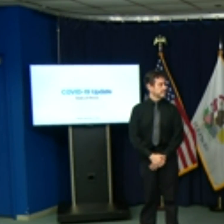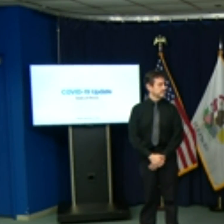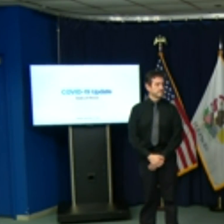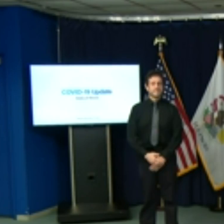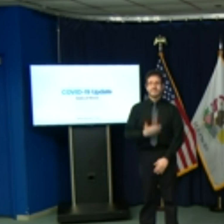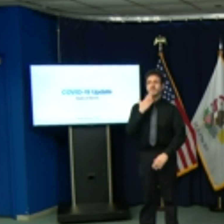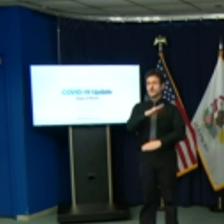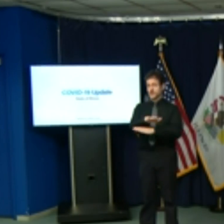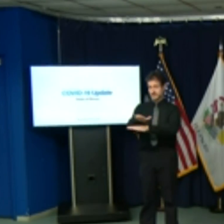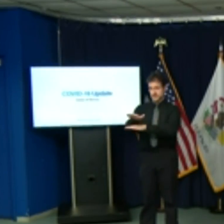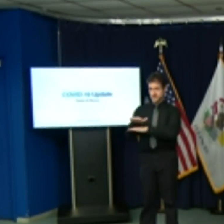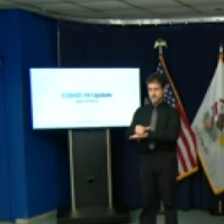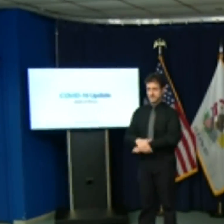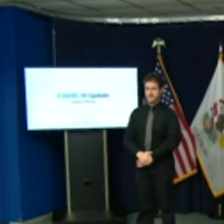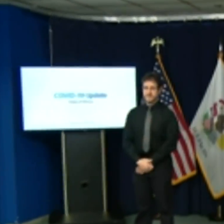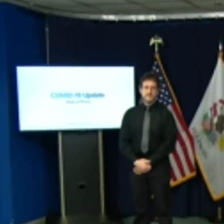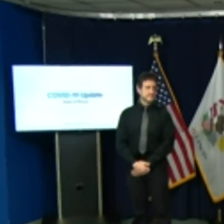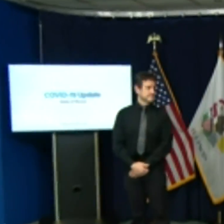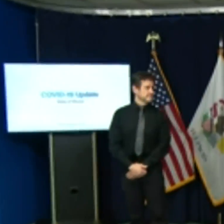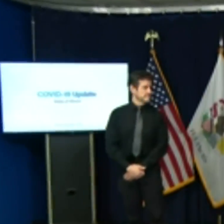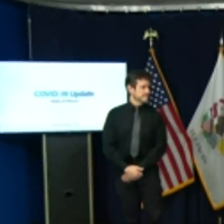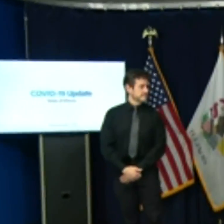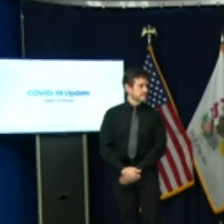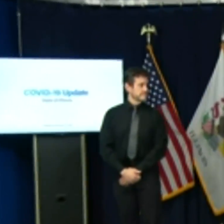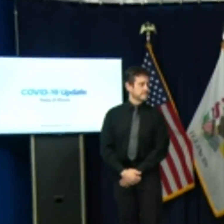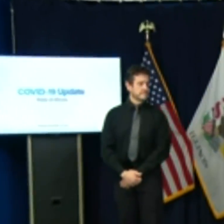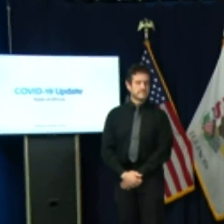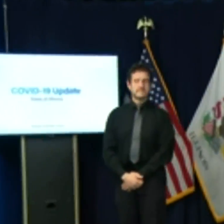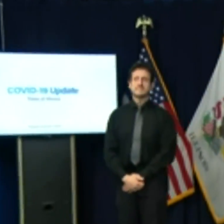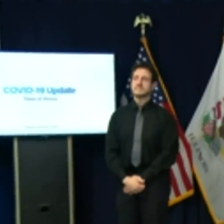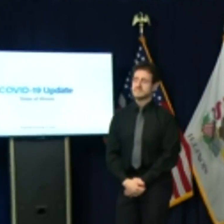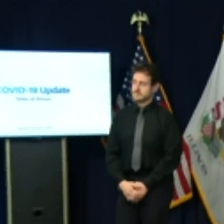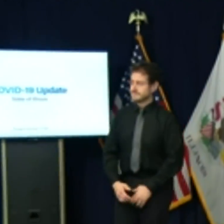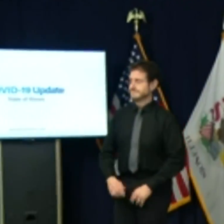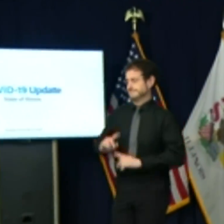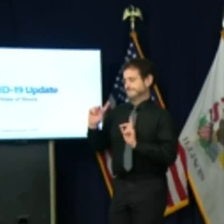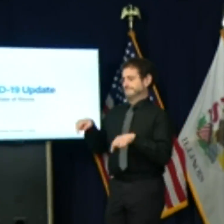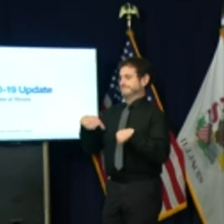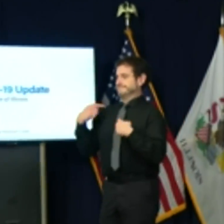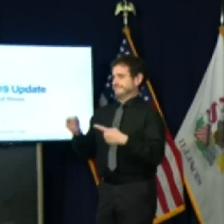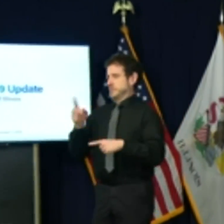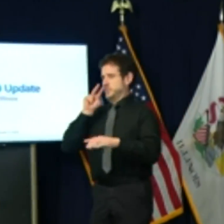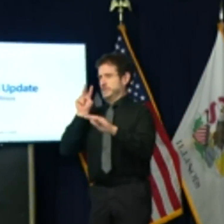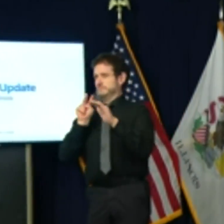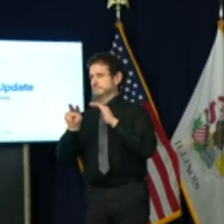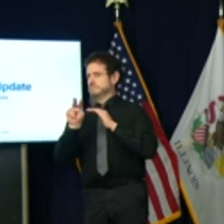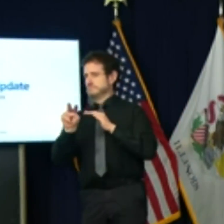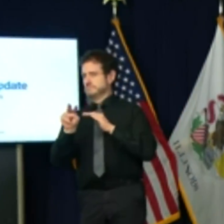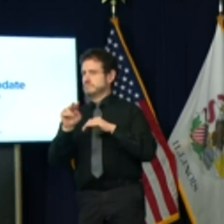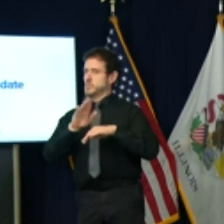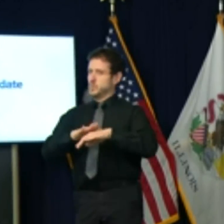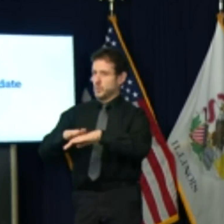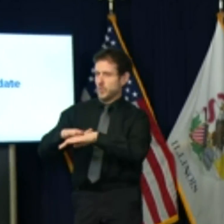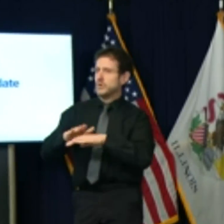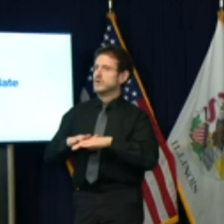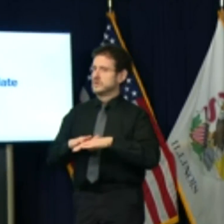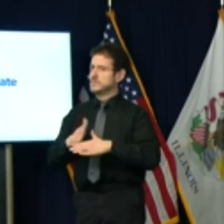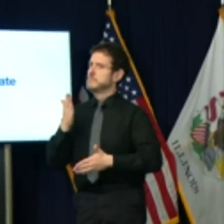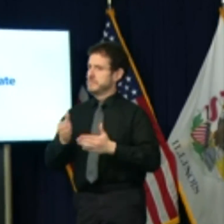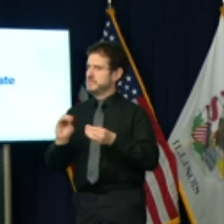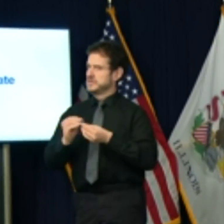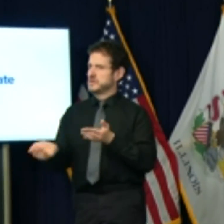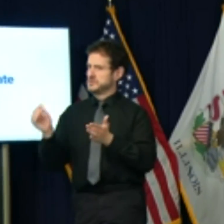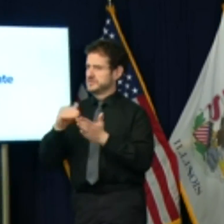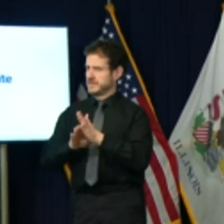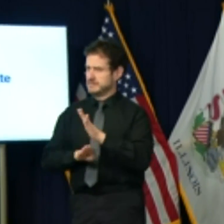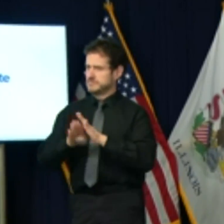Good afternoon. Well, we anticipated it, and we warned about it, and we all